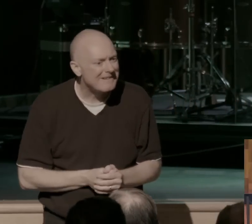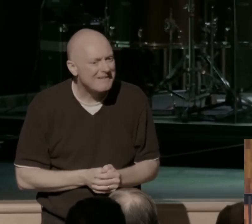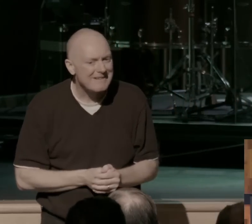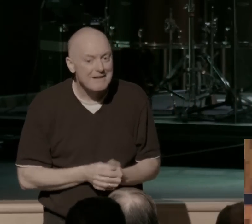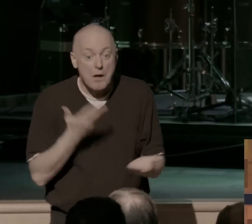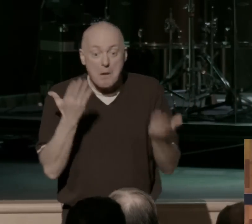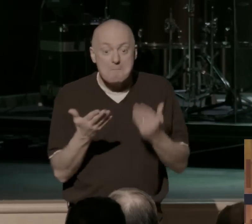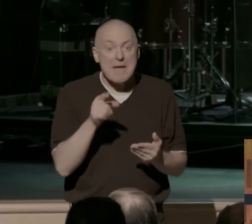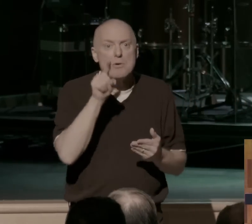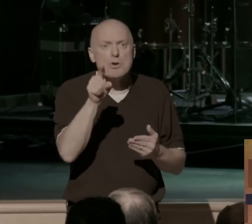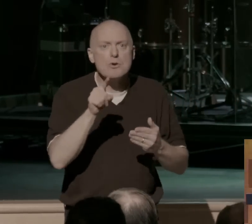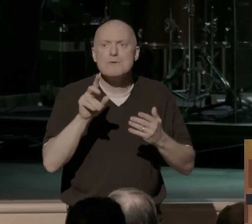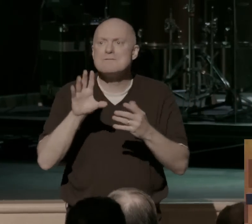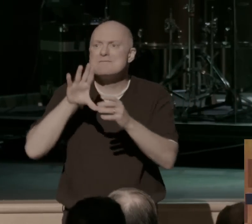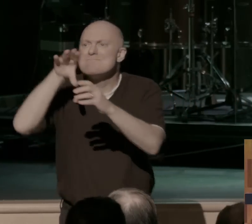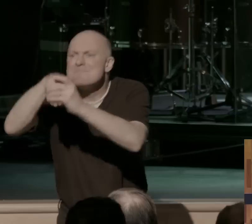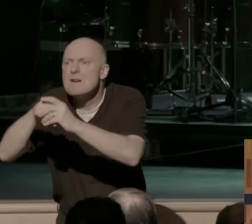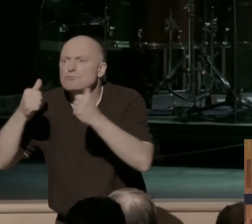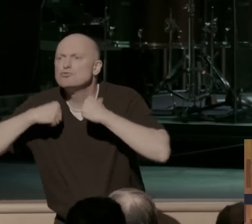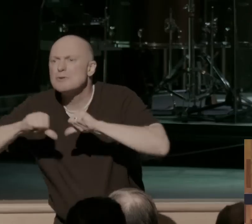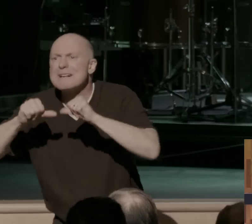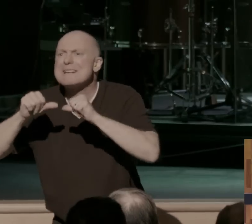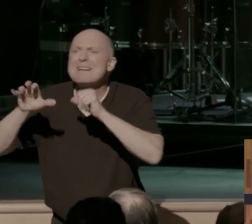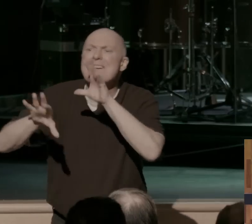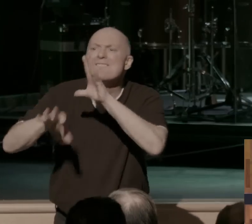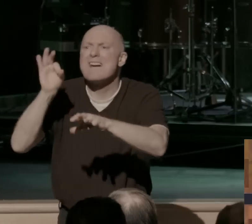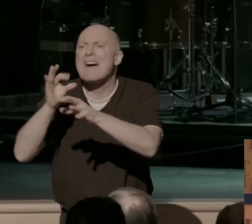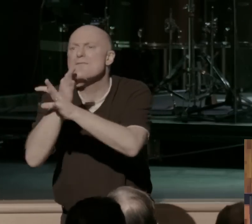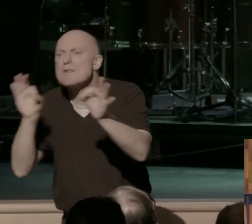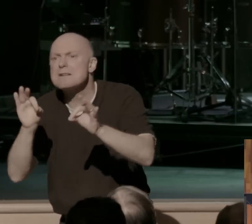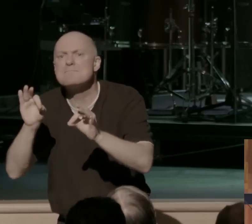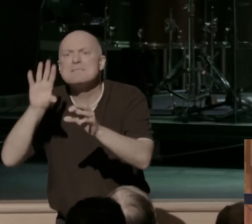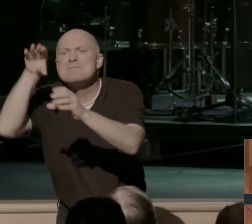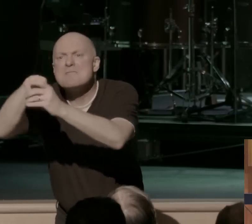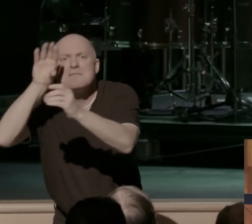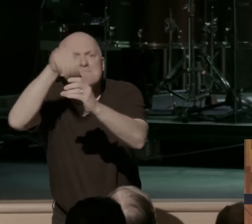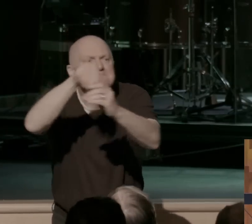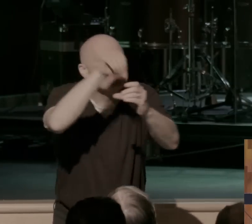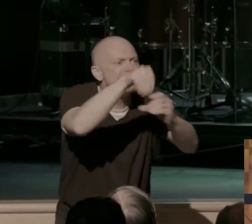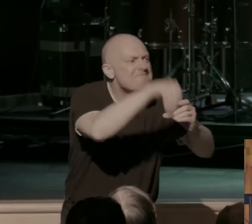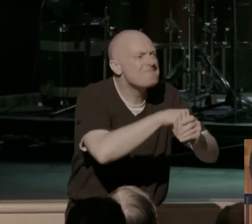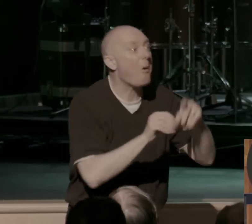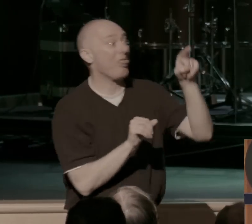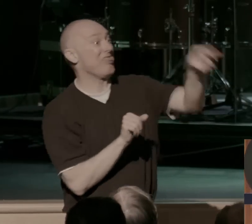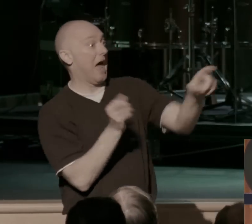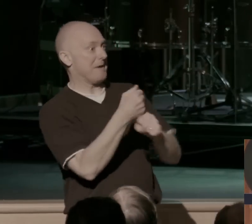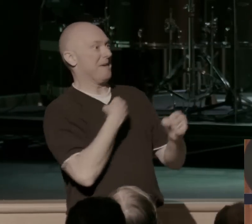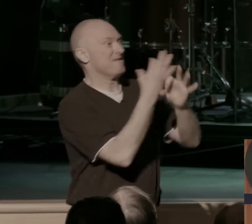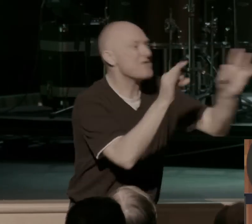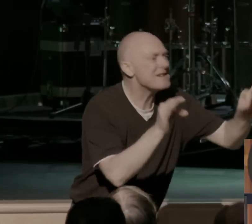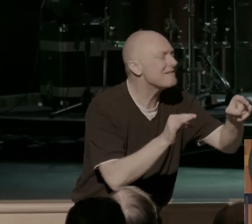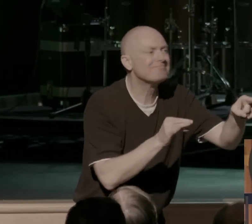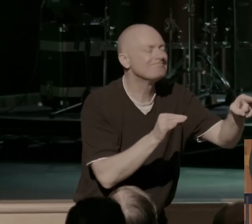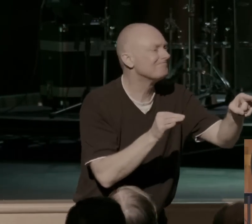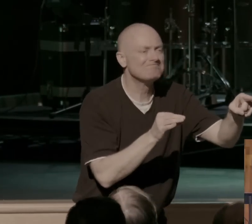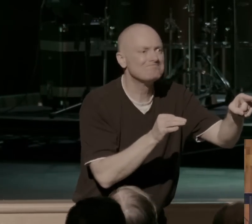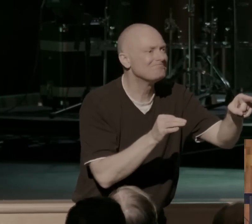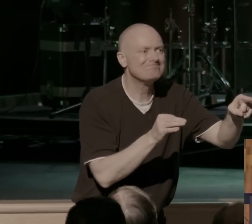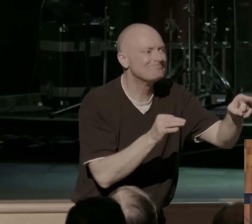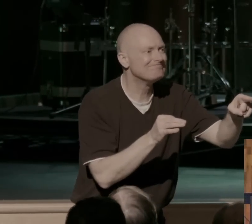I mean, you may have looked in so many different places for freedom, and, and you've attached your life to things. You think, this will set me free, and, and pretty soon you recognize, man, there is